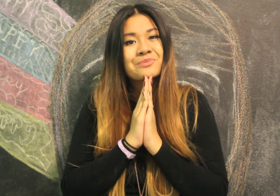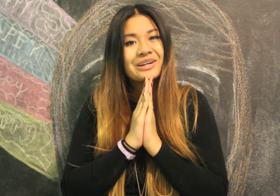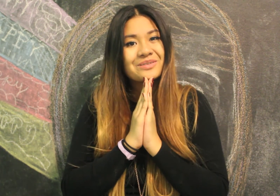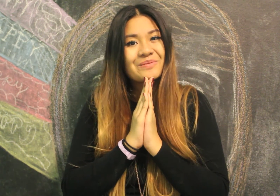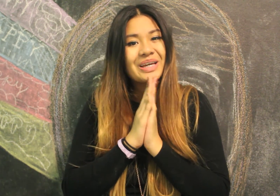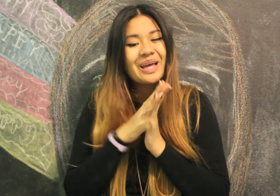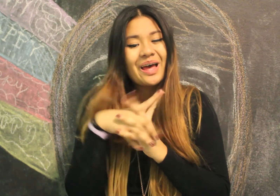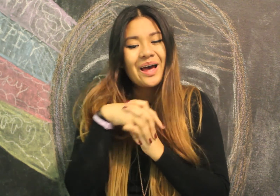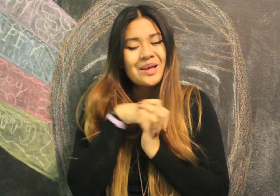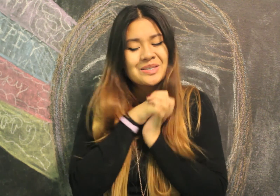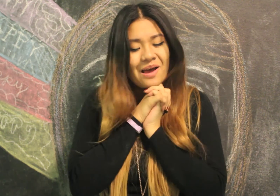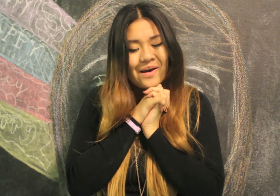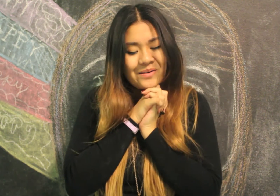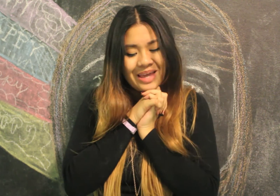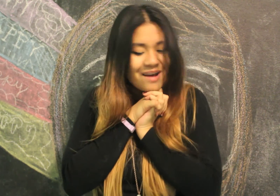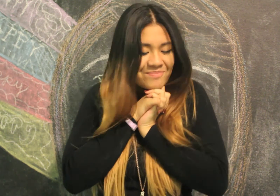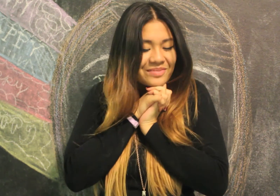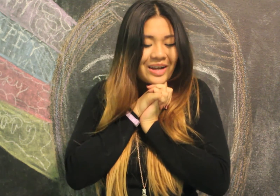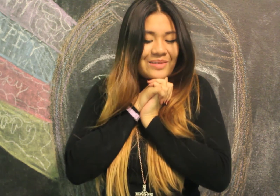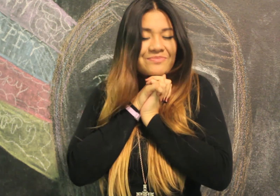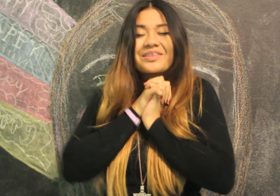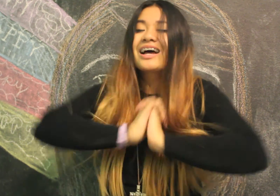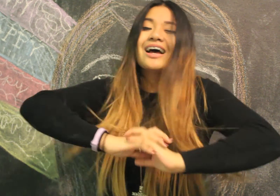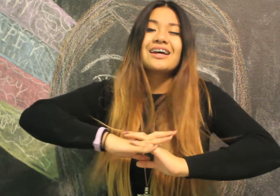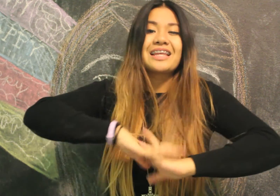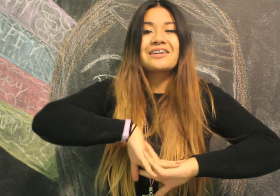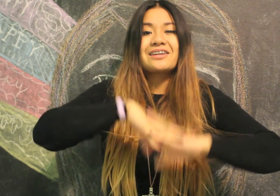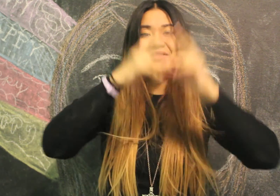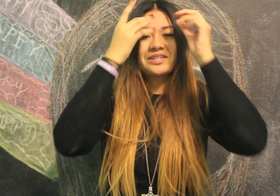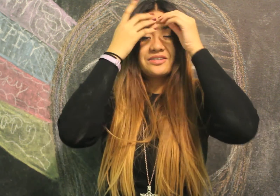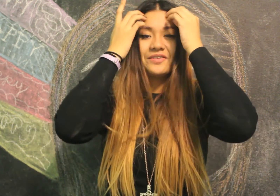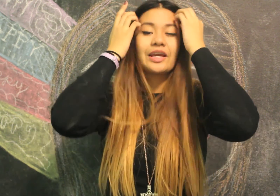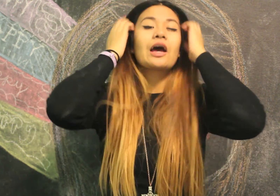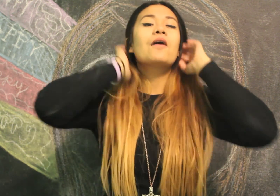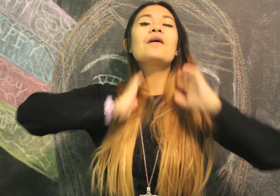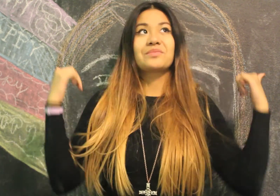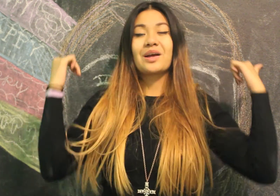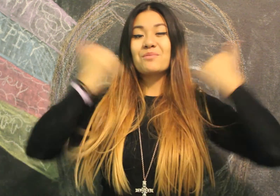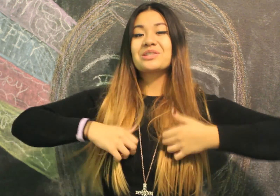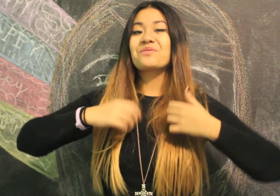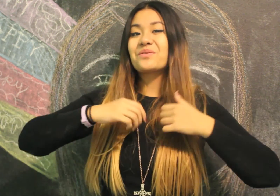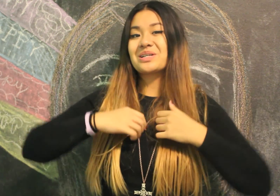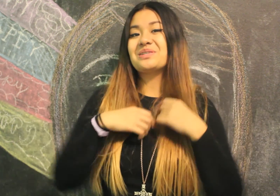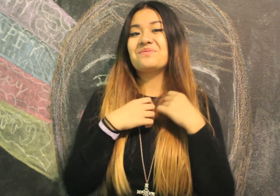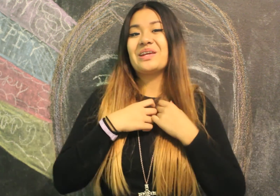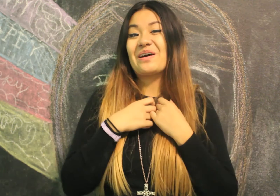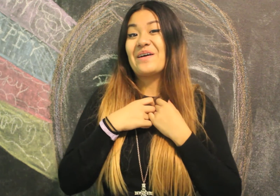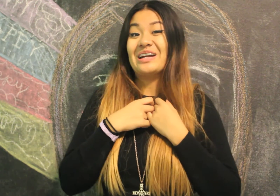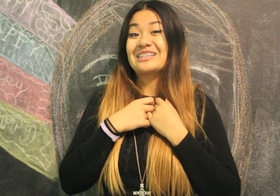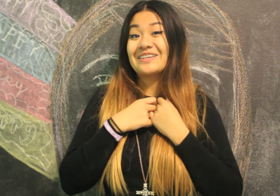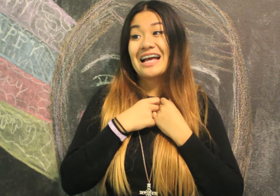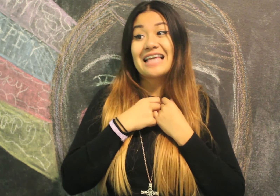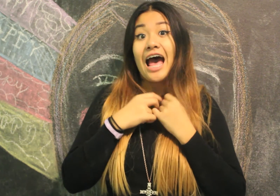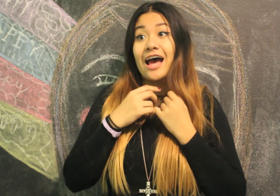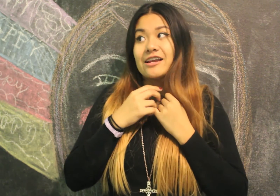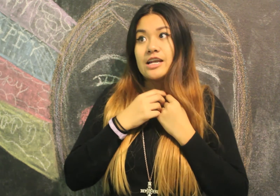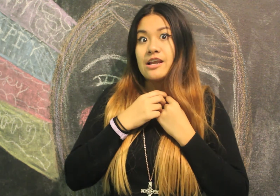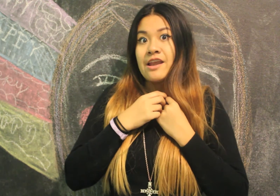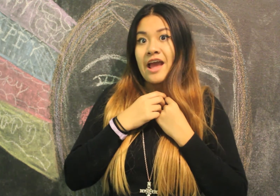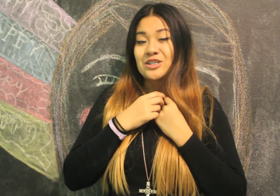pray for me So yeah Um Thank you guys for watching this video God bless you for watching this video And I'll see you guys Next